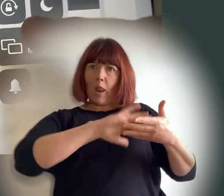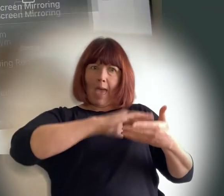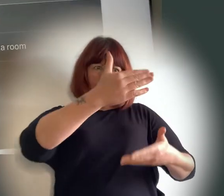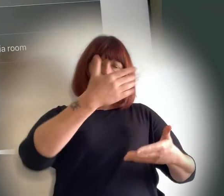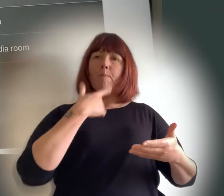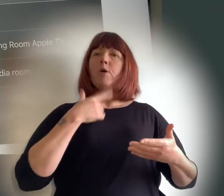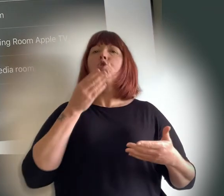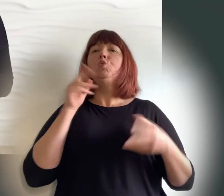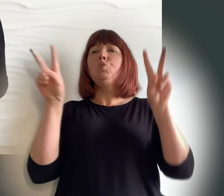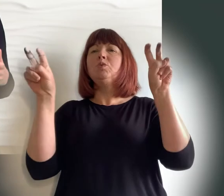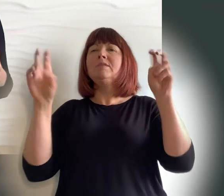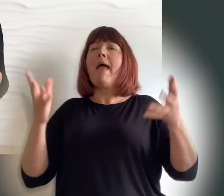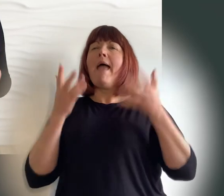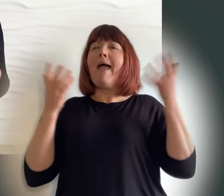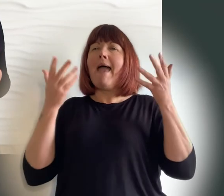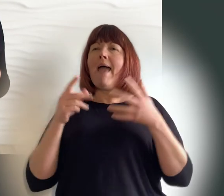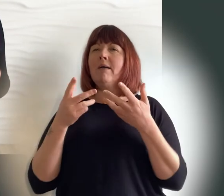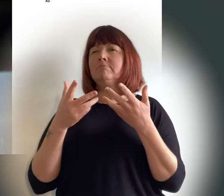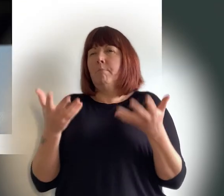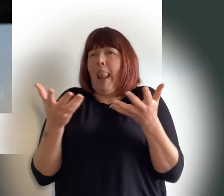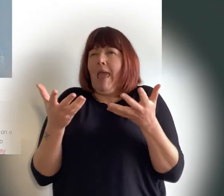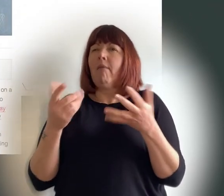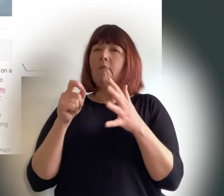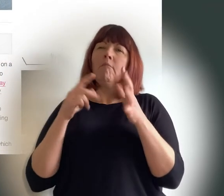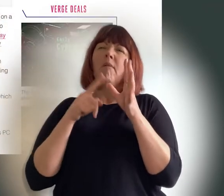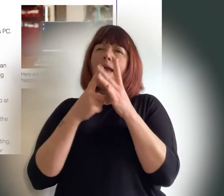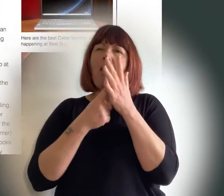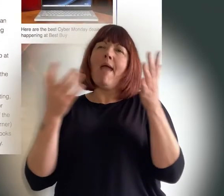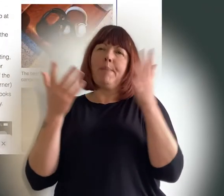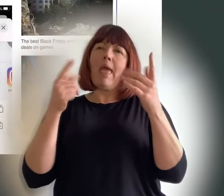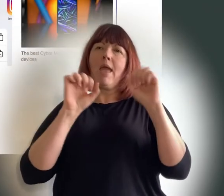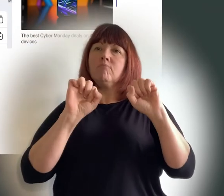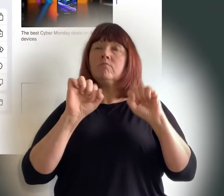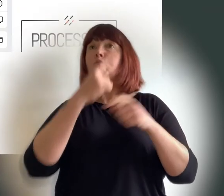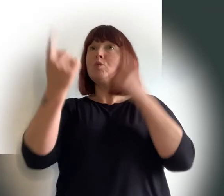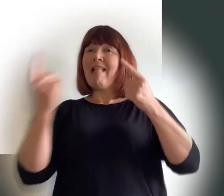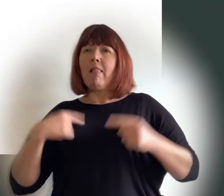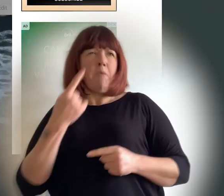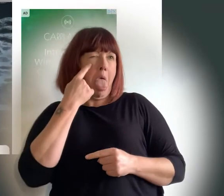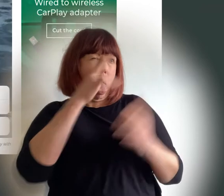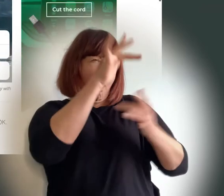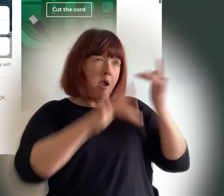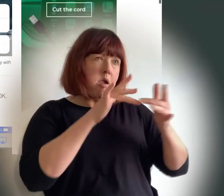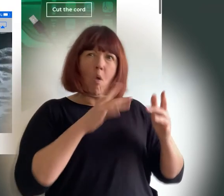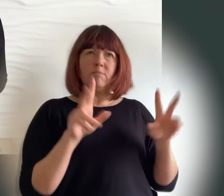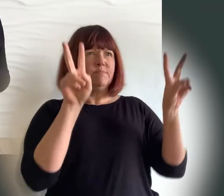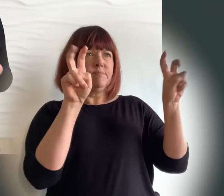there are thousands of how-to guides available for free on the internet that walk you through each of these methods and many more